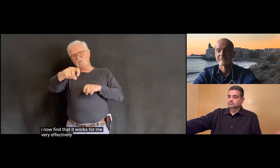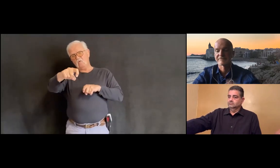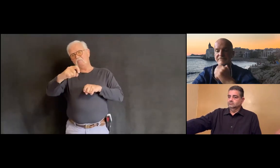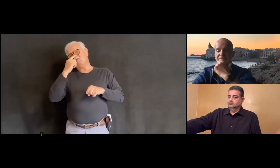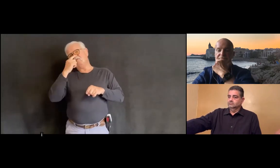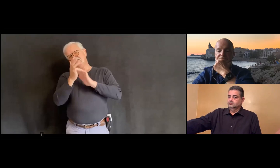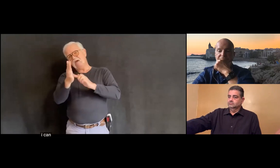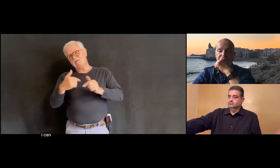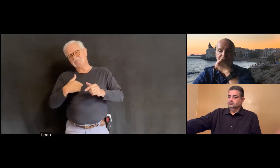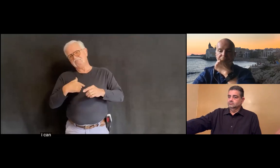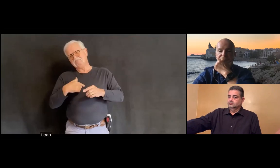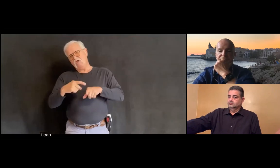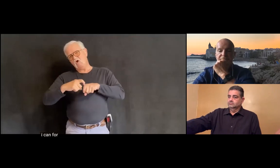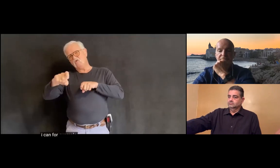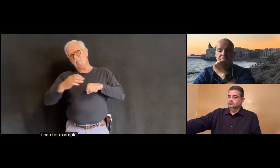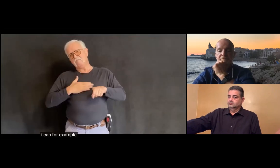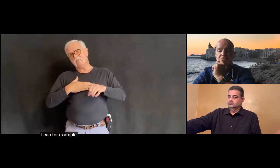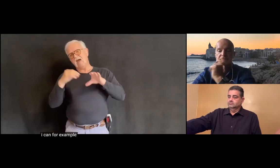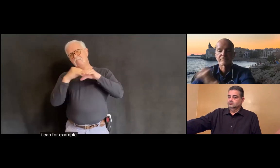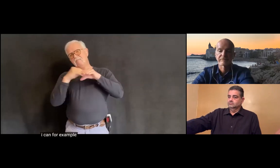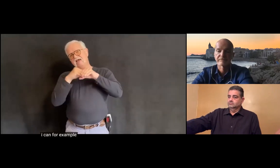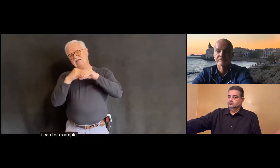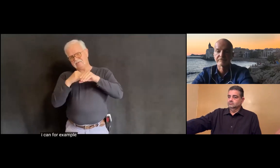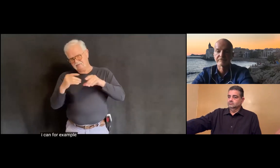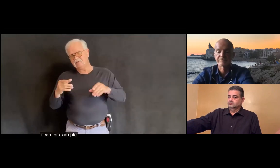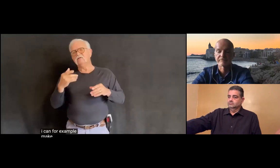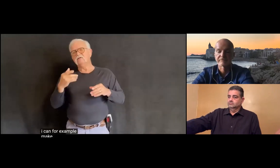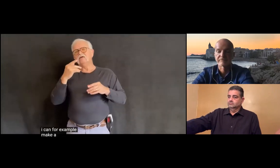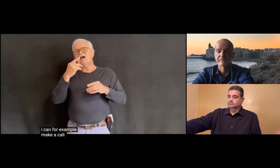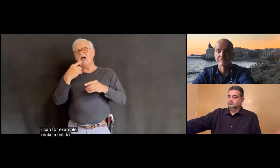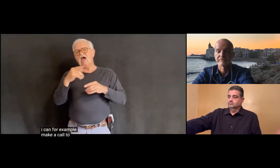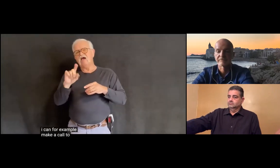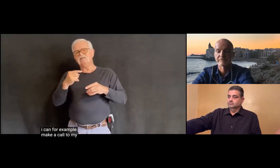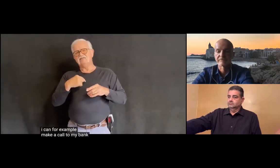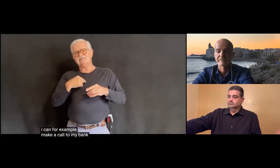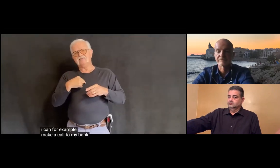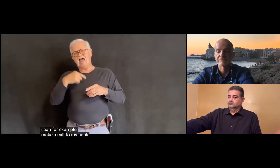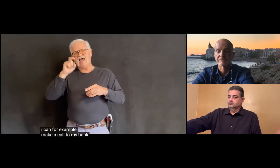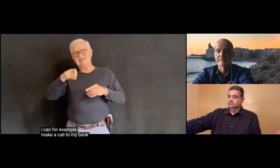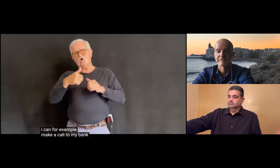I can, for example, make a call to my bank.